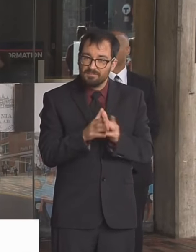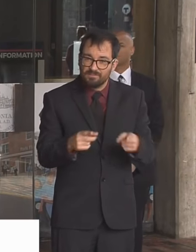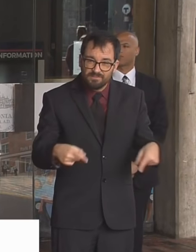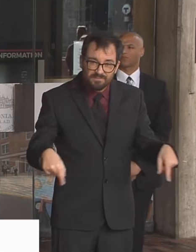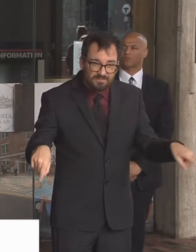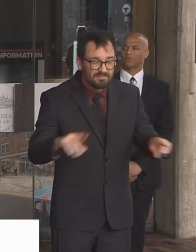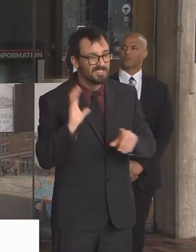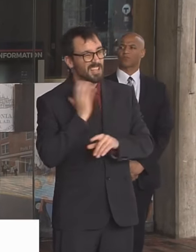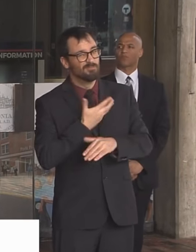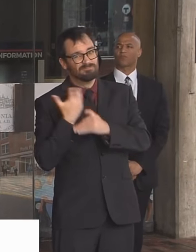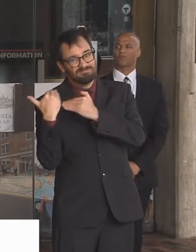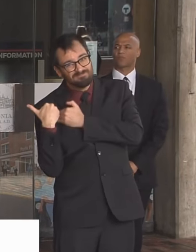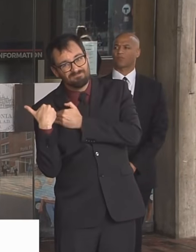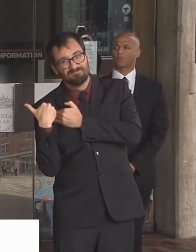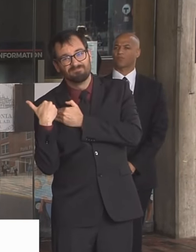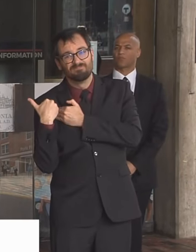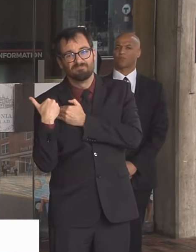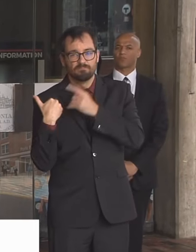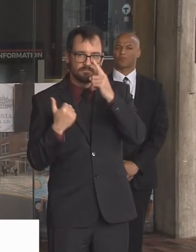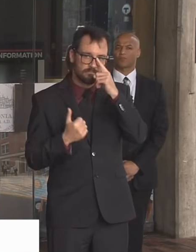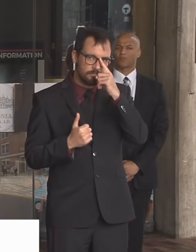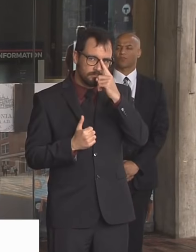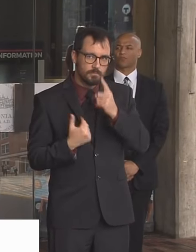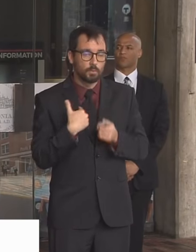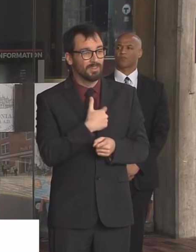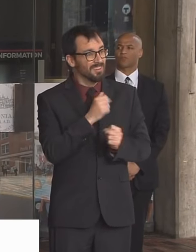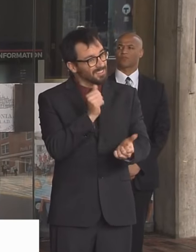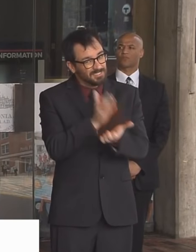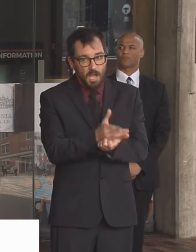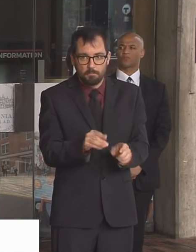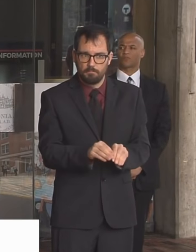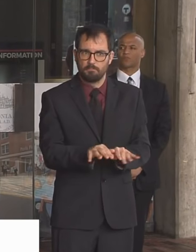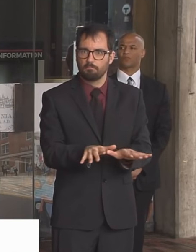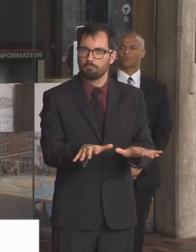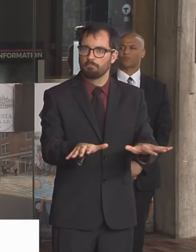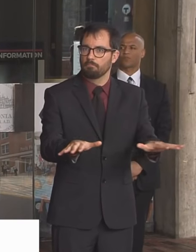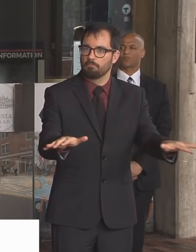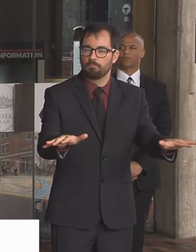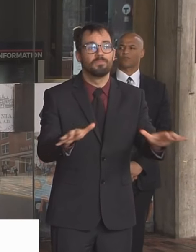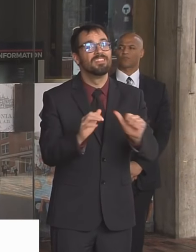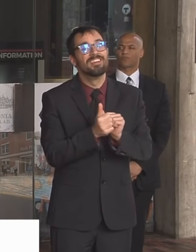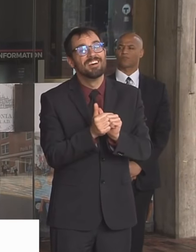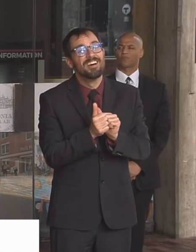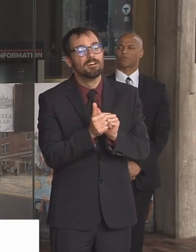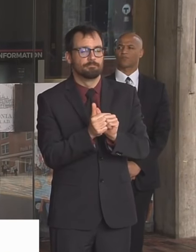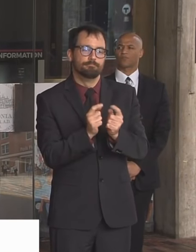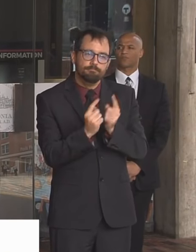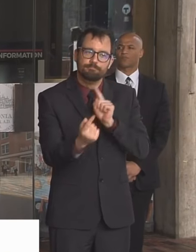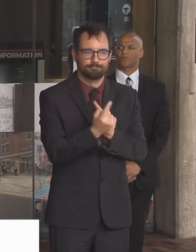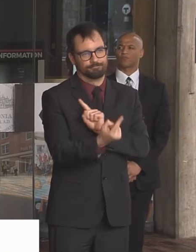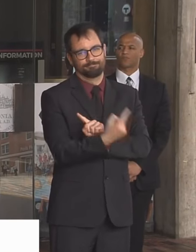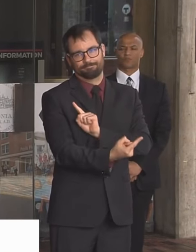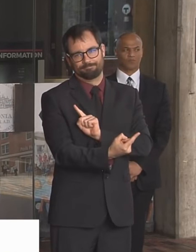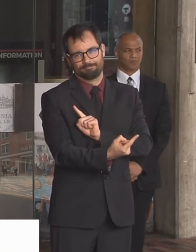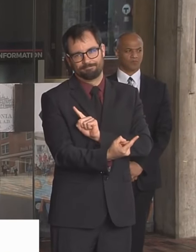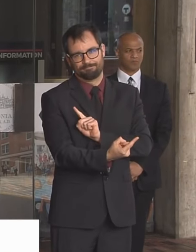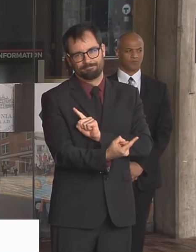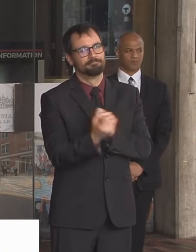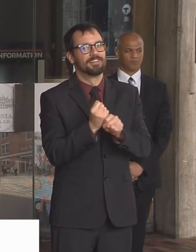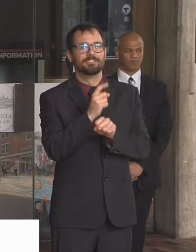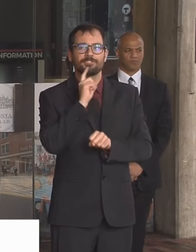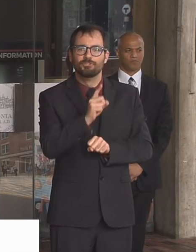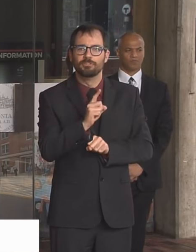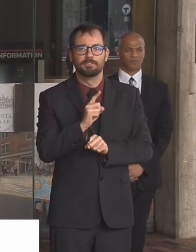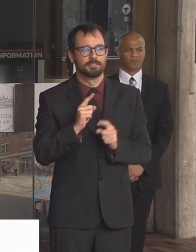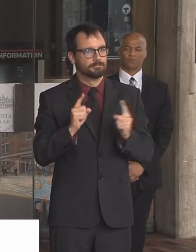our own grasp to stop the spread of this virus we do it by social distancing we do it by making sure physical distancing is not happening we do